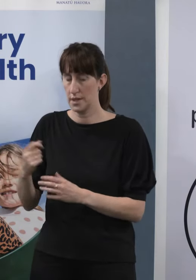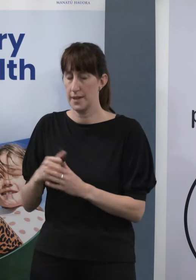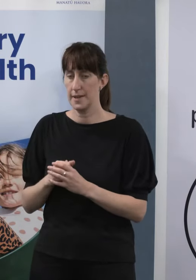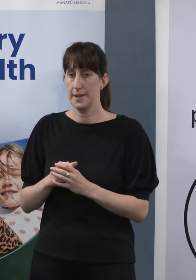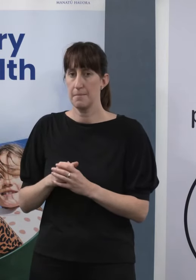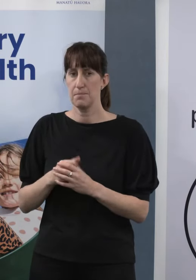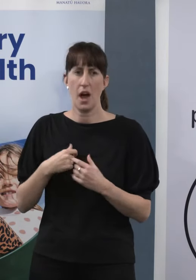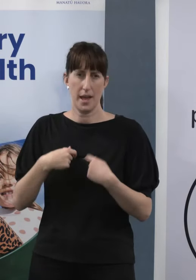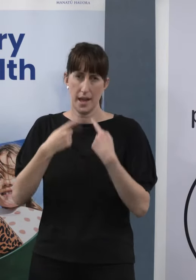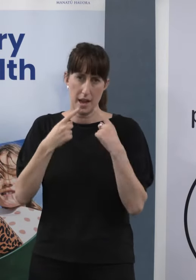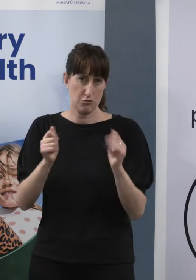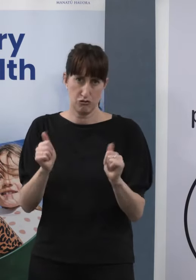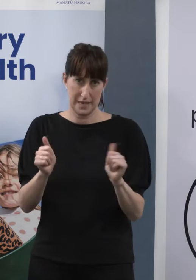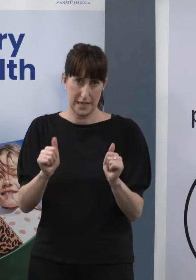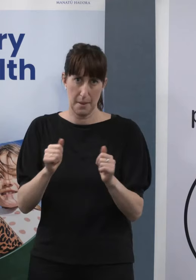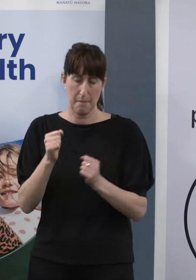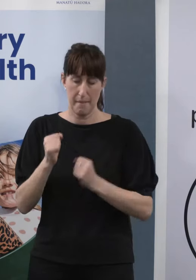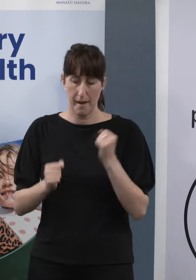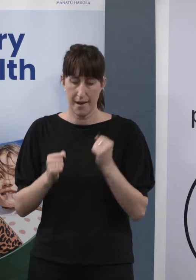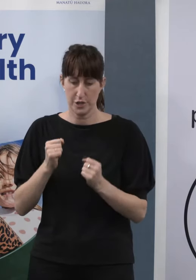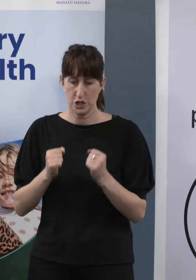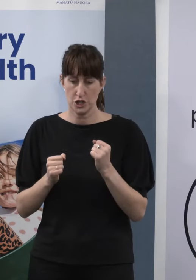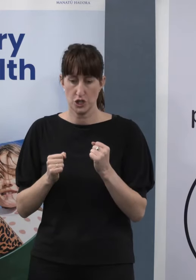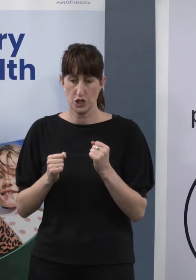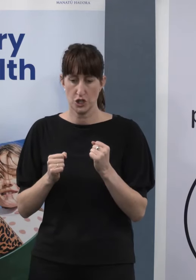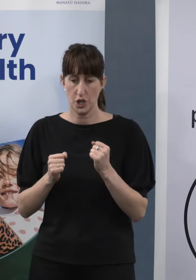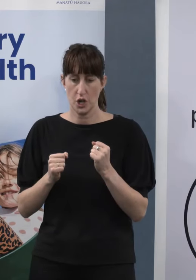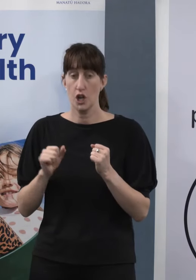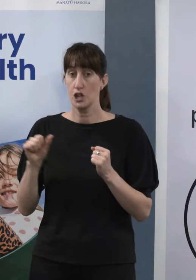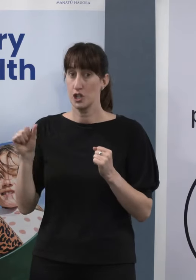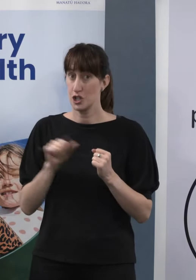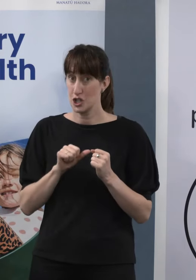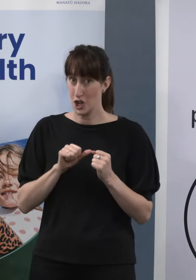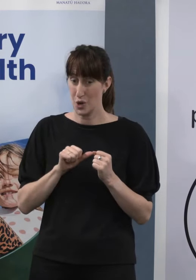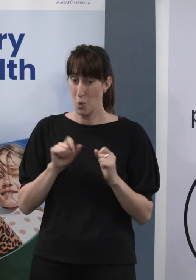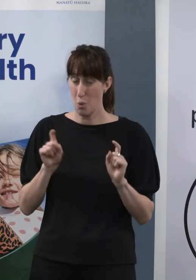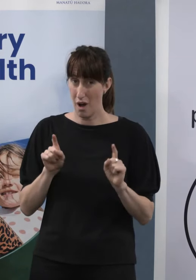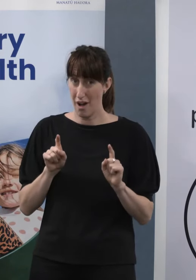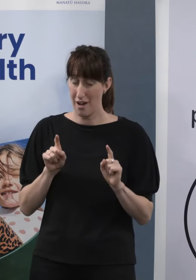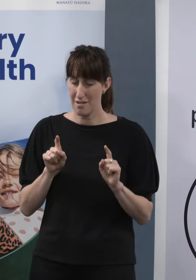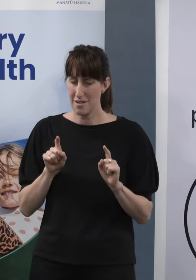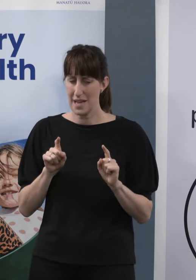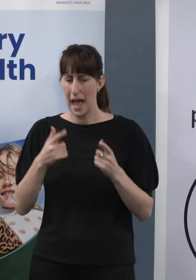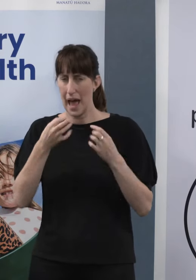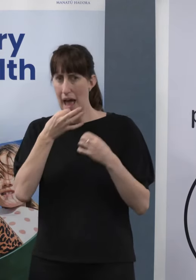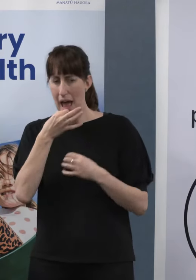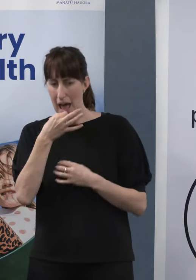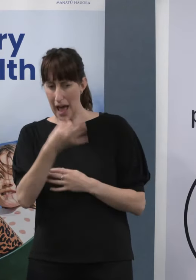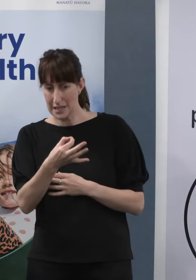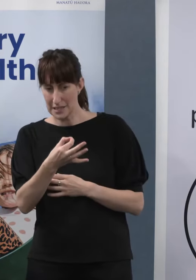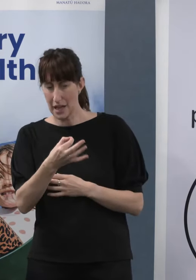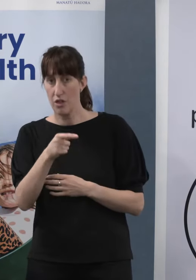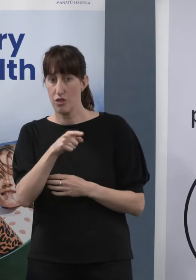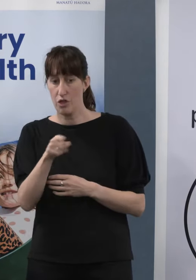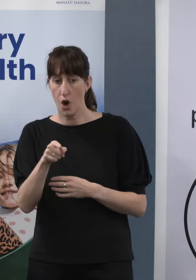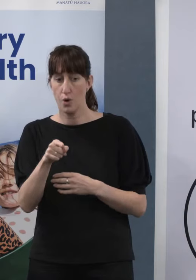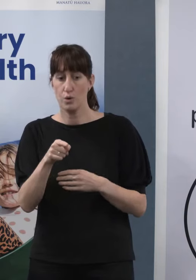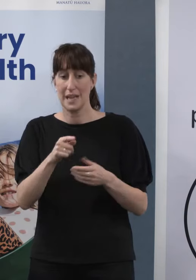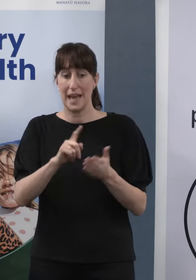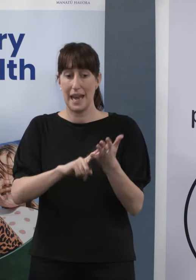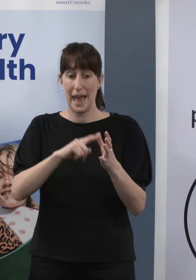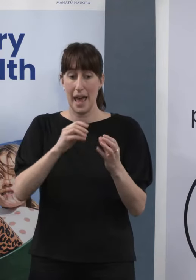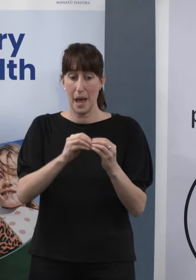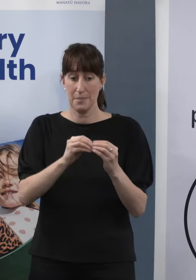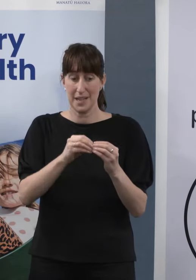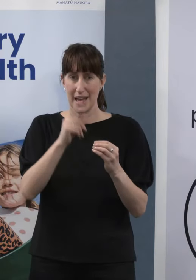that what we should have done and we didn't was interrogate whether or not there was the ability to move those samples around the country.